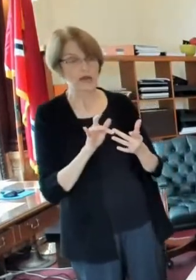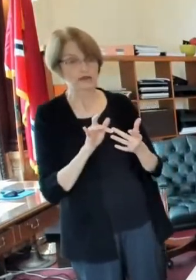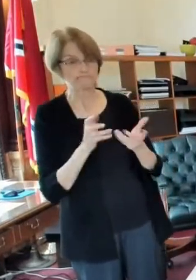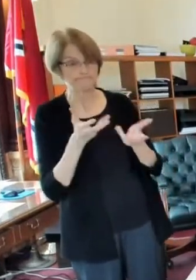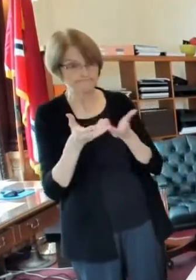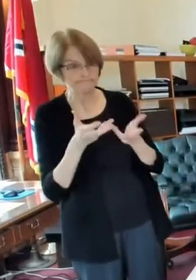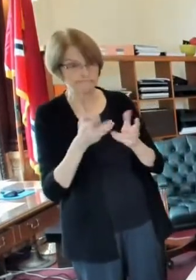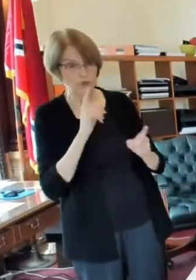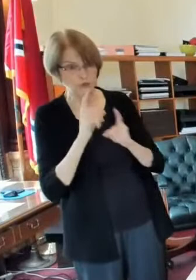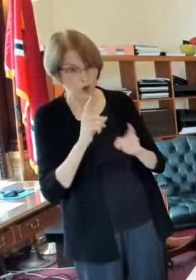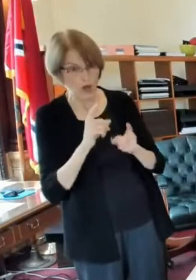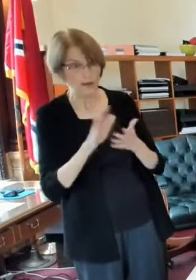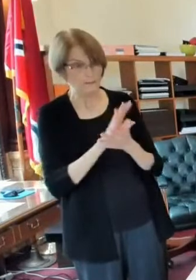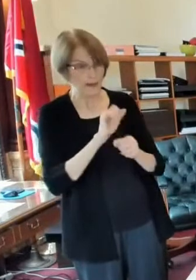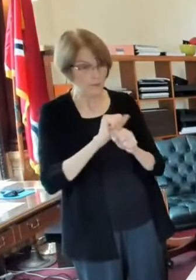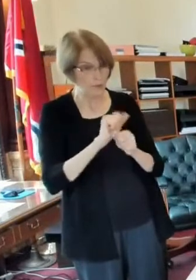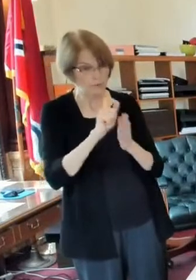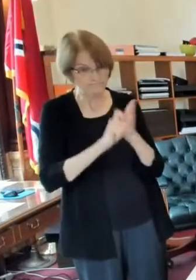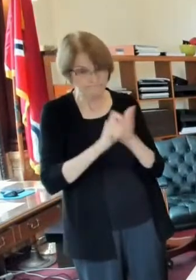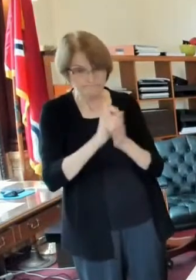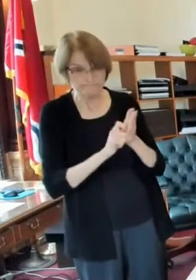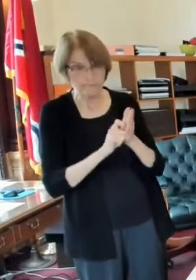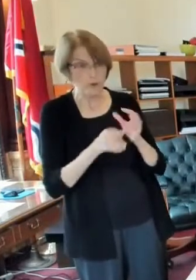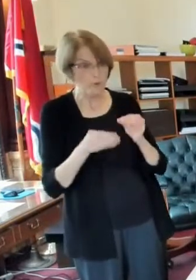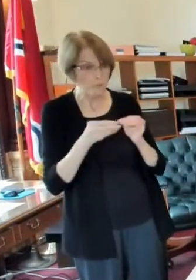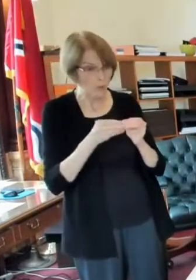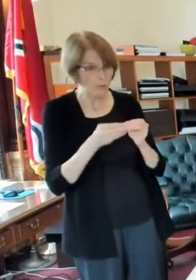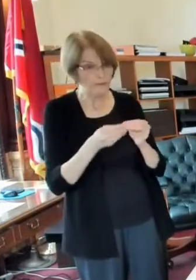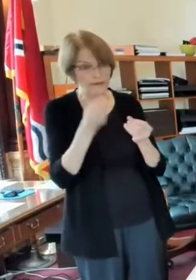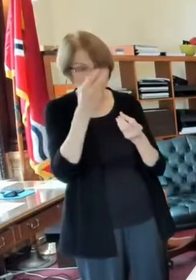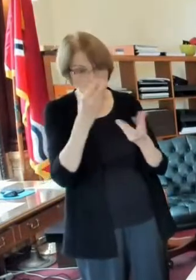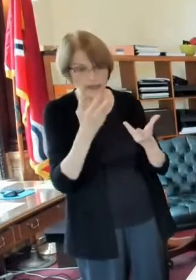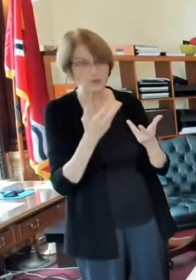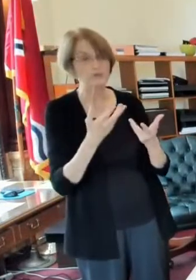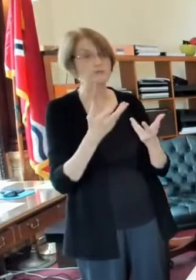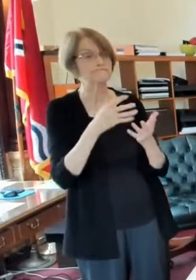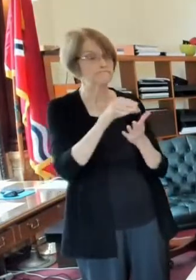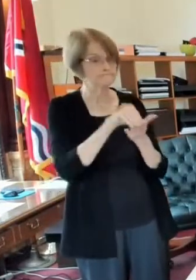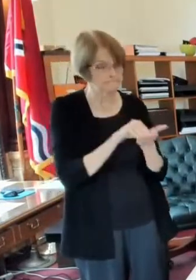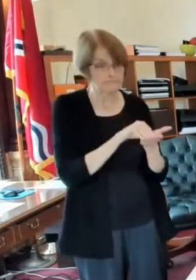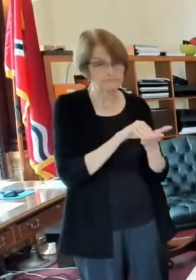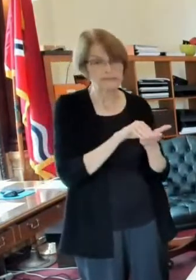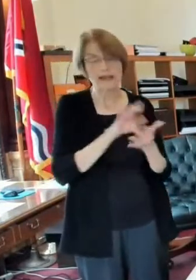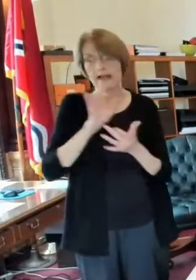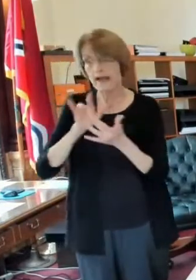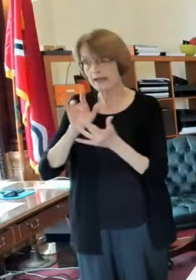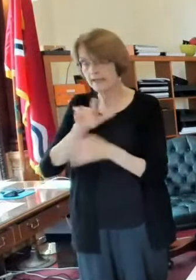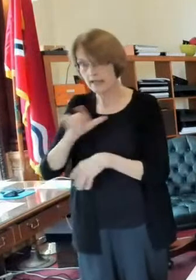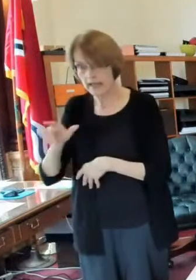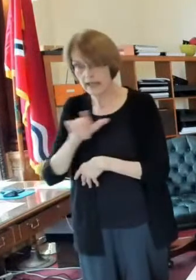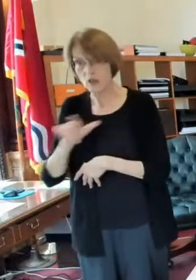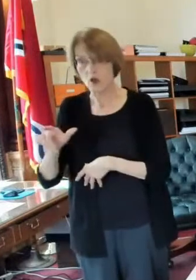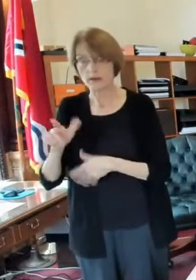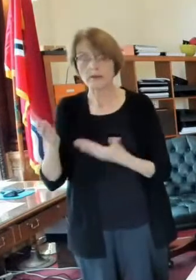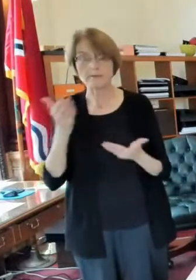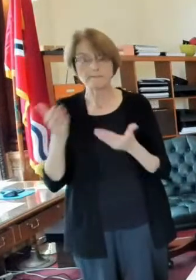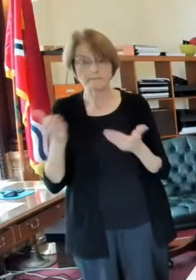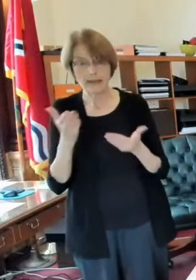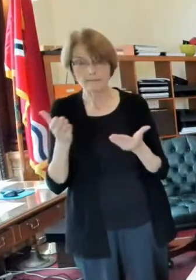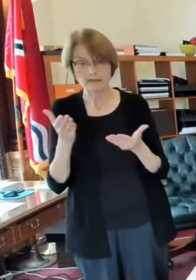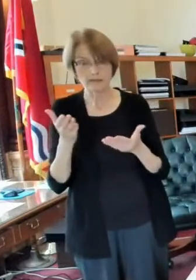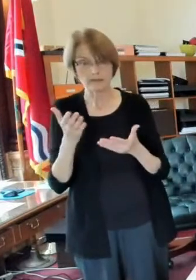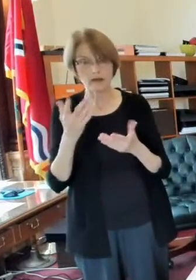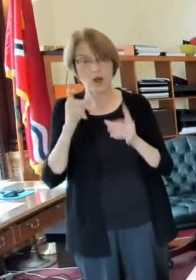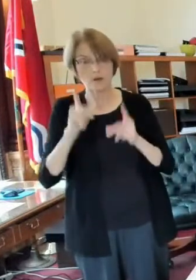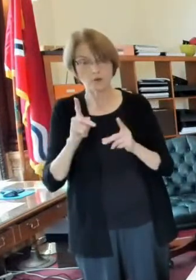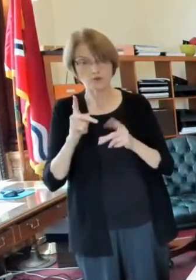their uh paperwork get additional information you've got to contact the landlord you may want them to mediate the situation so